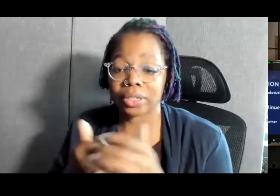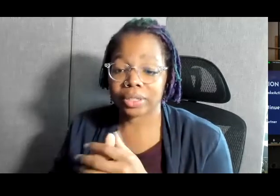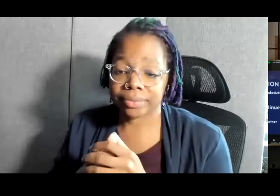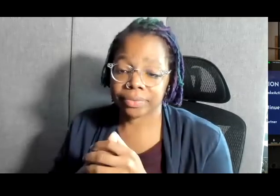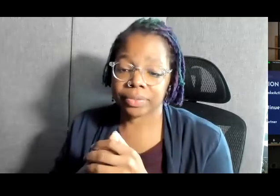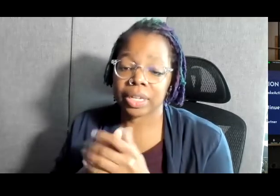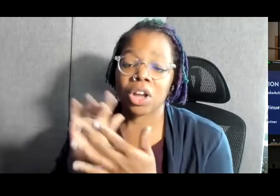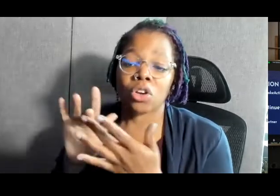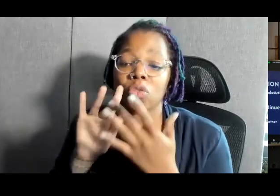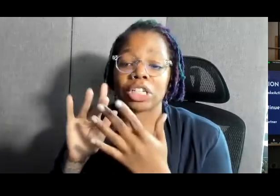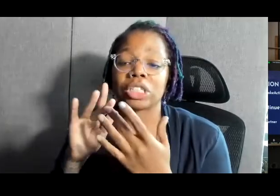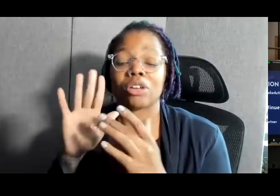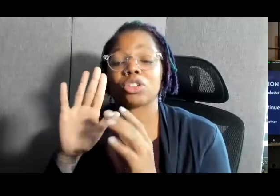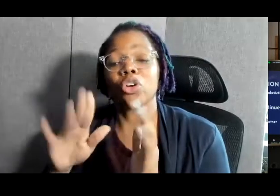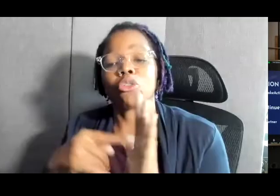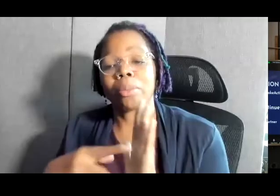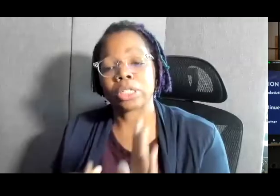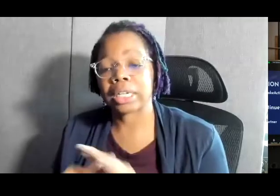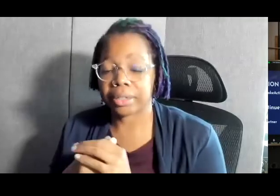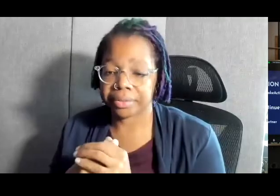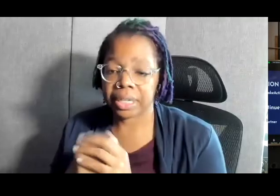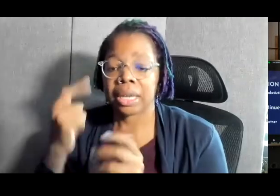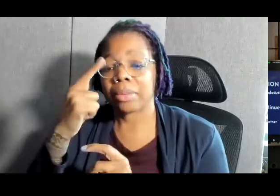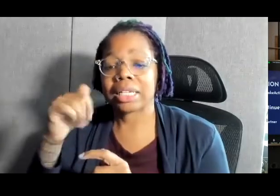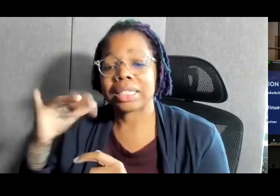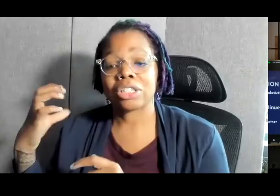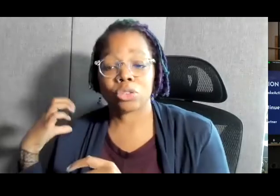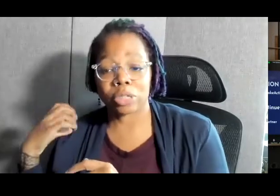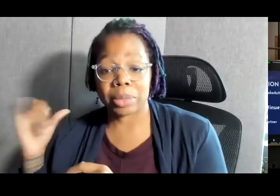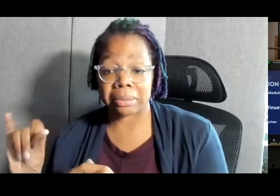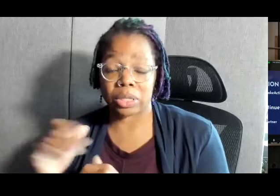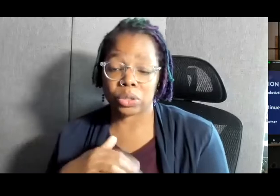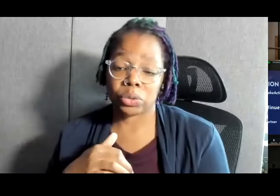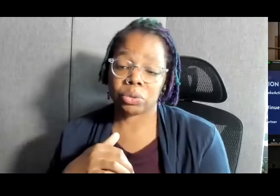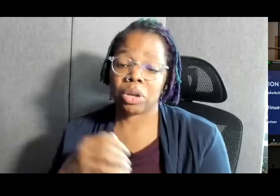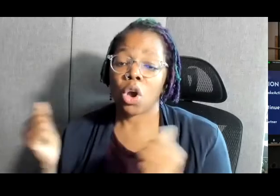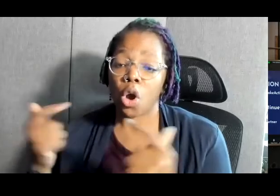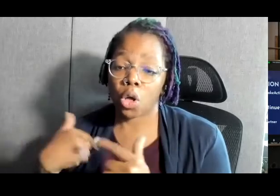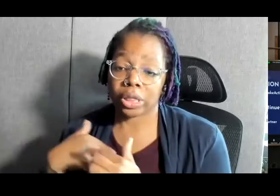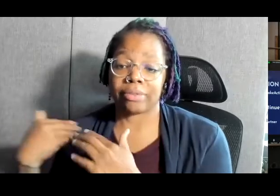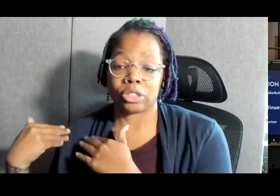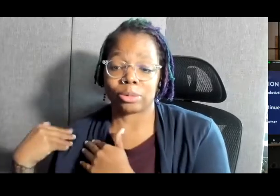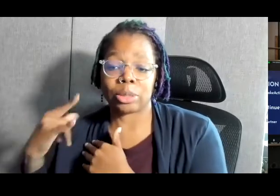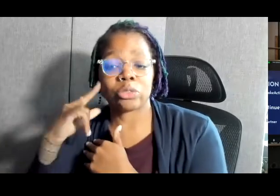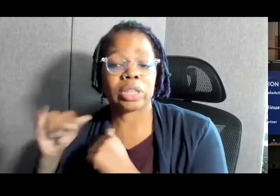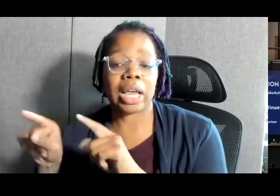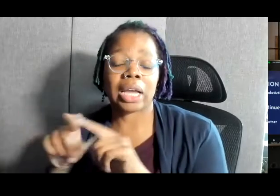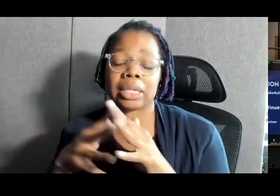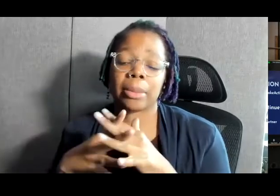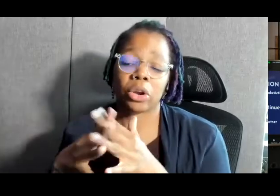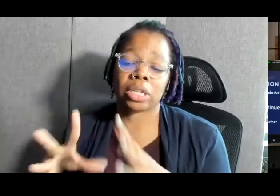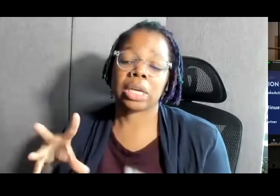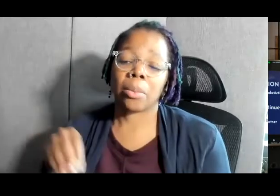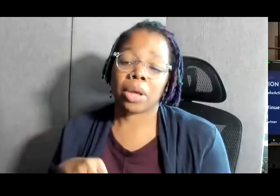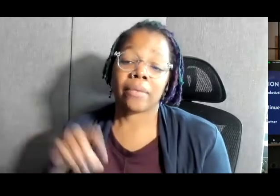Reach out to your elected representatives because that's on your shoulders as well. That's on all of our shoulders as Americans to participate in